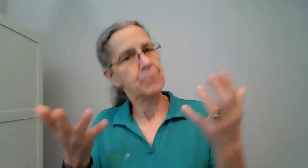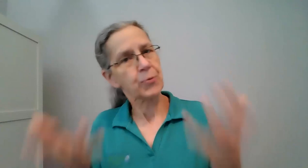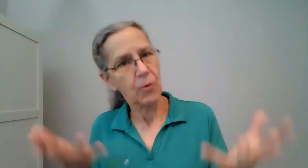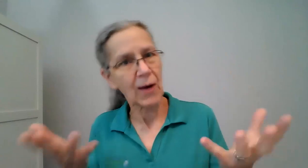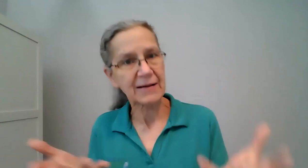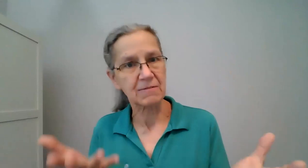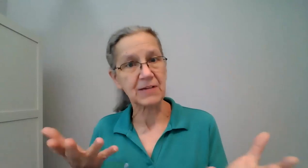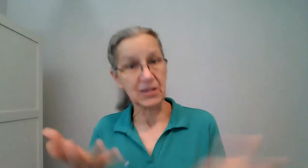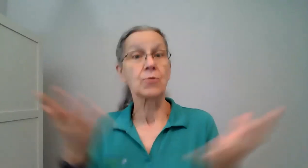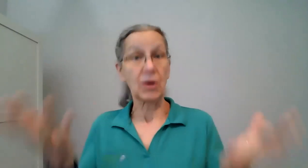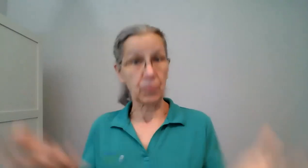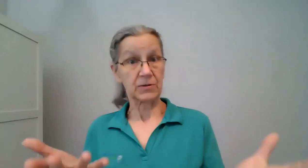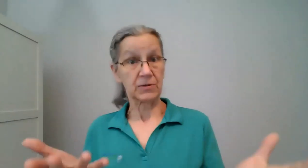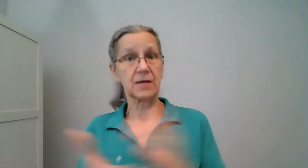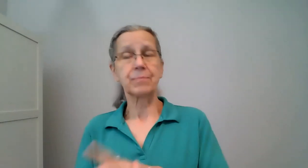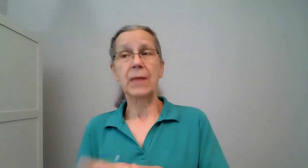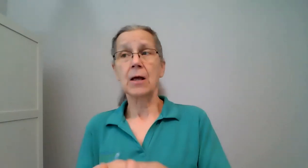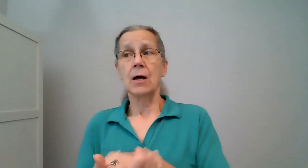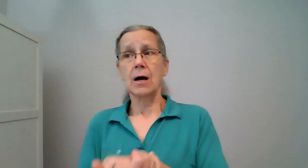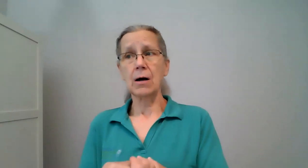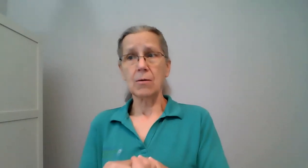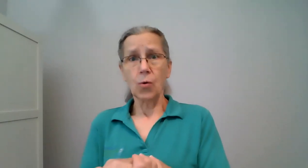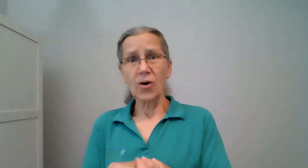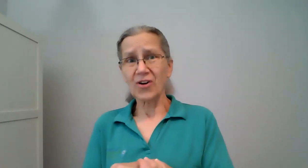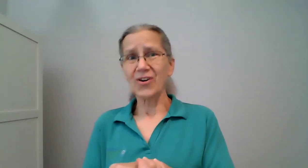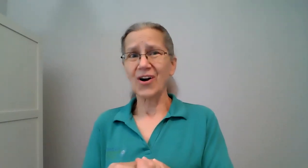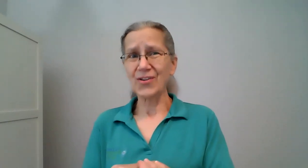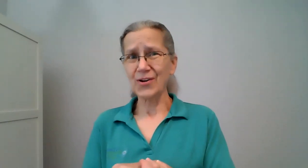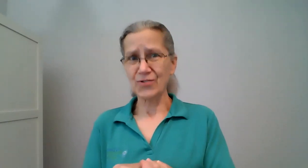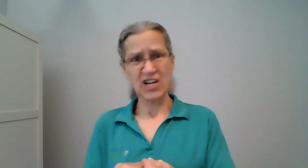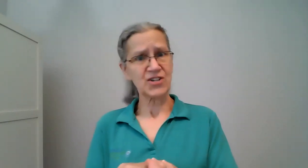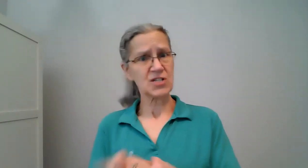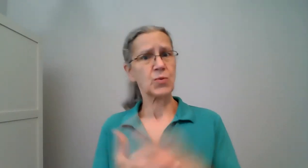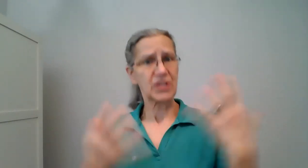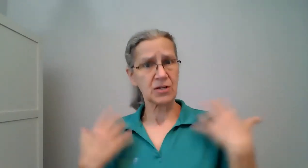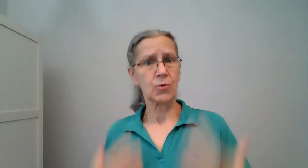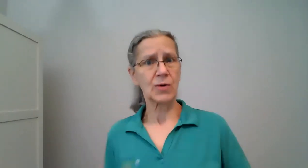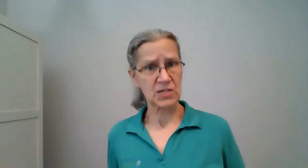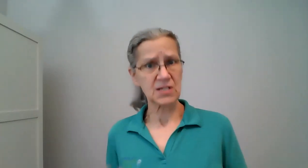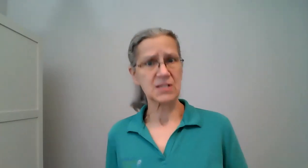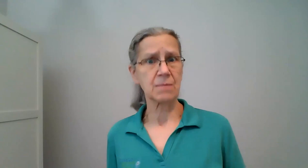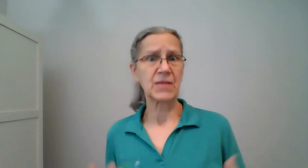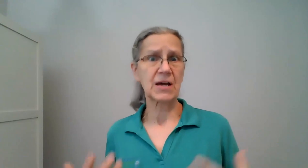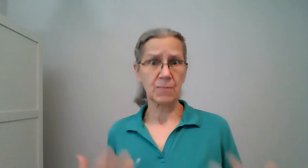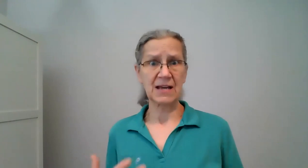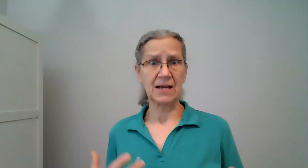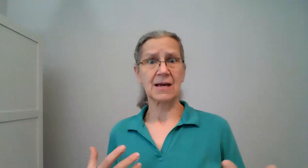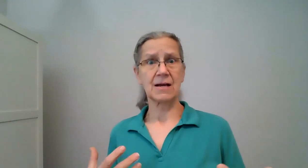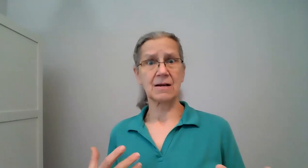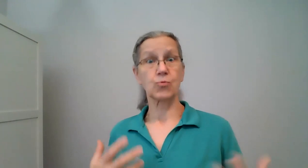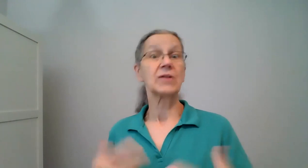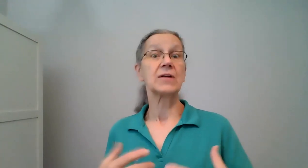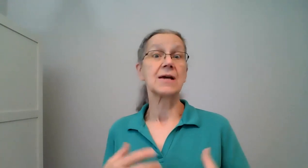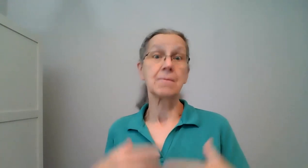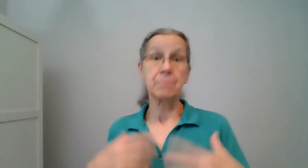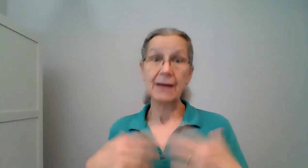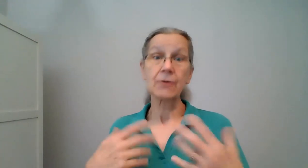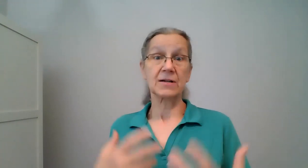proactive in your mobility uh or are there changes within your own system that are making it really imperative